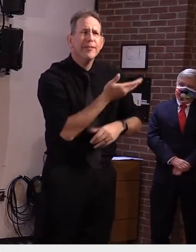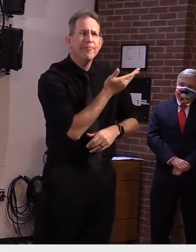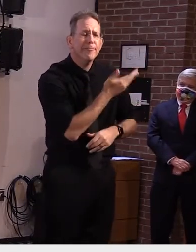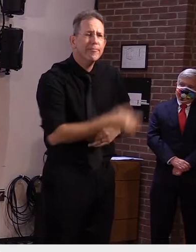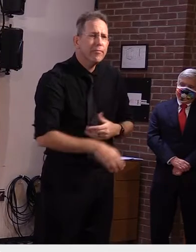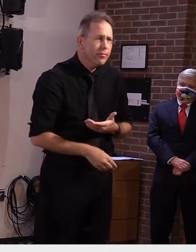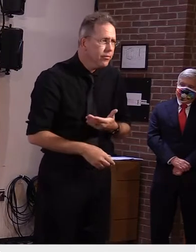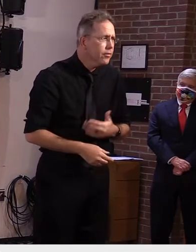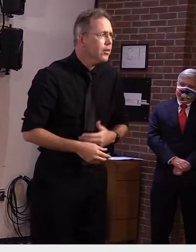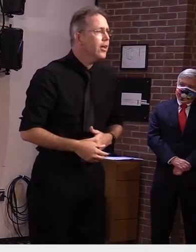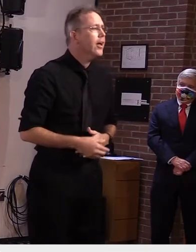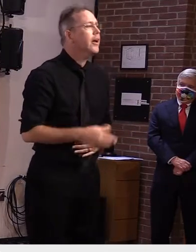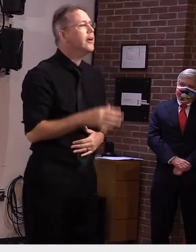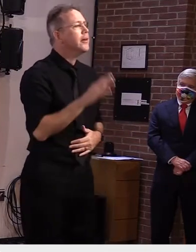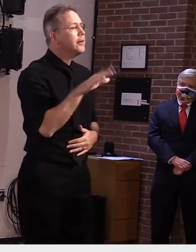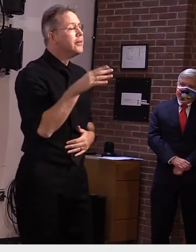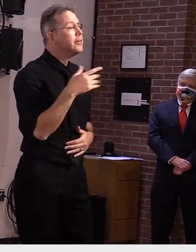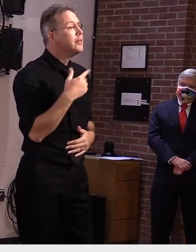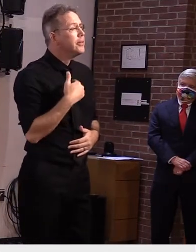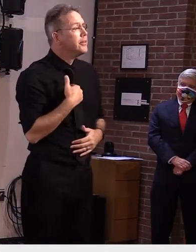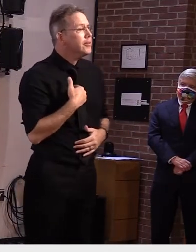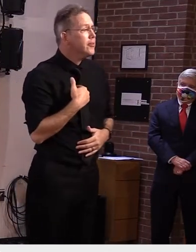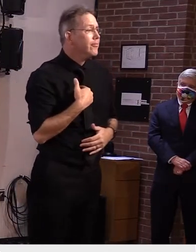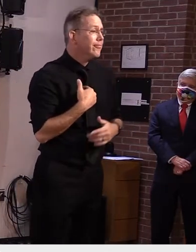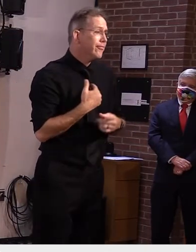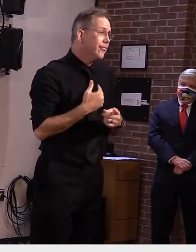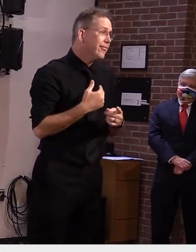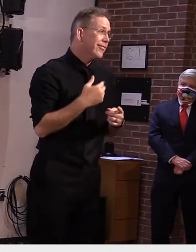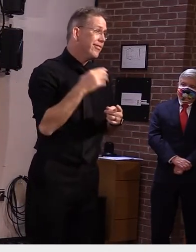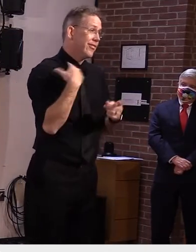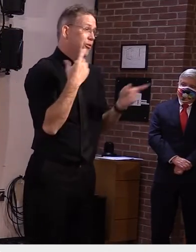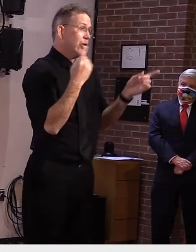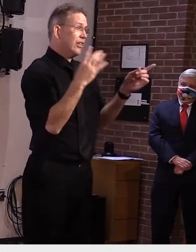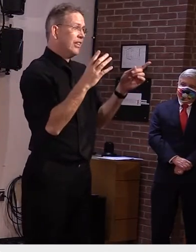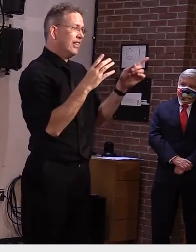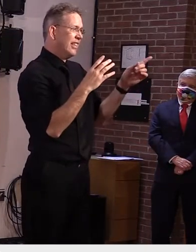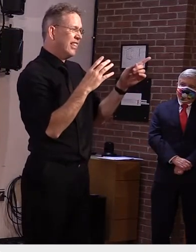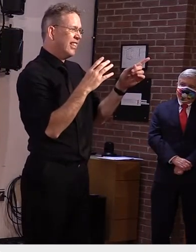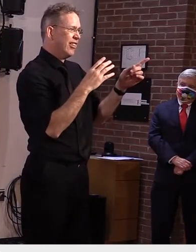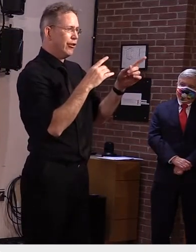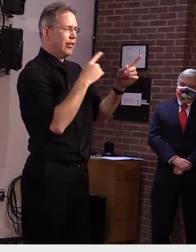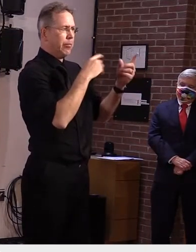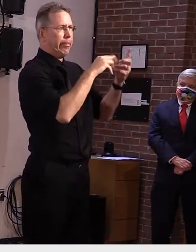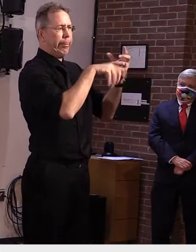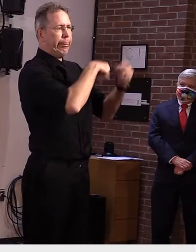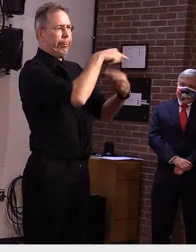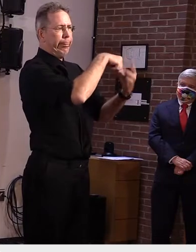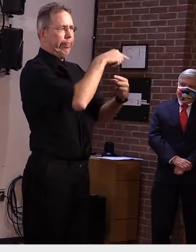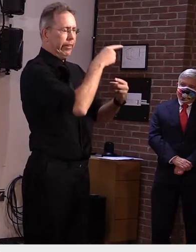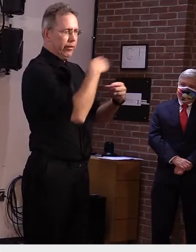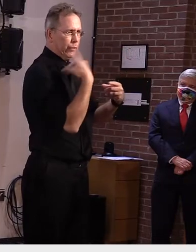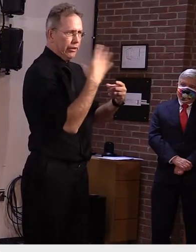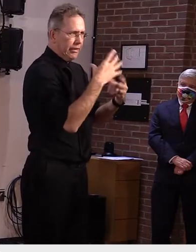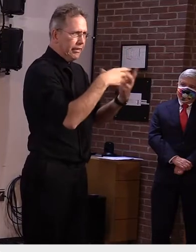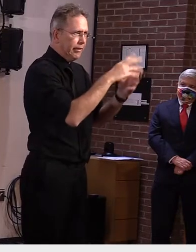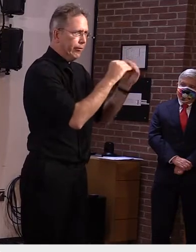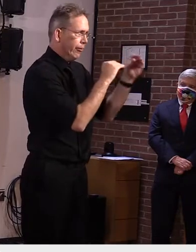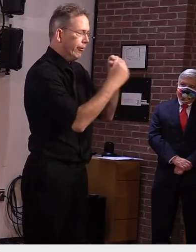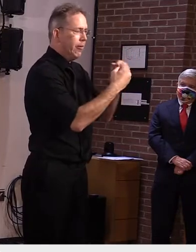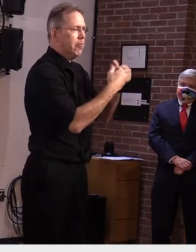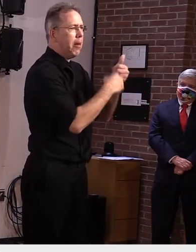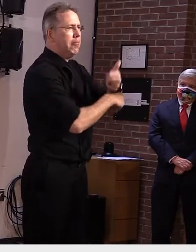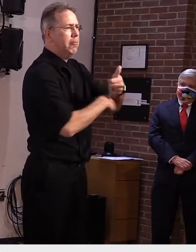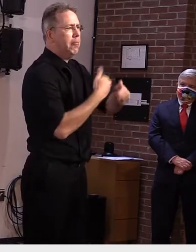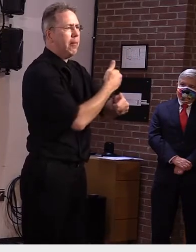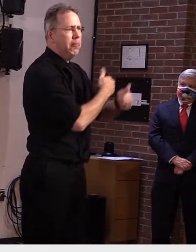of finger pointing in washington that's the way washington seems to work um it's really unfortunate because the american people are the